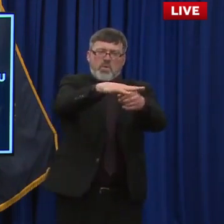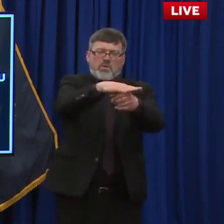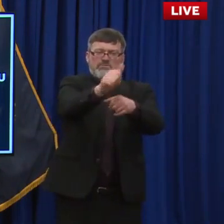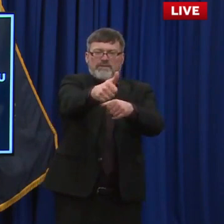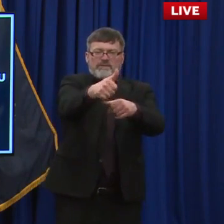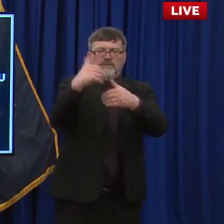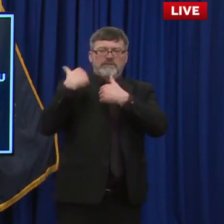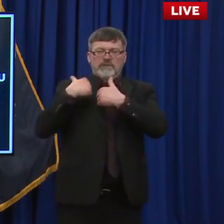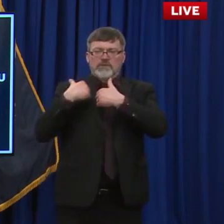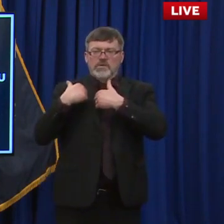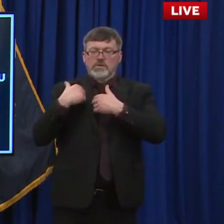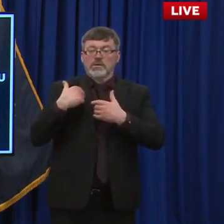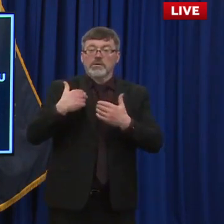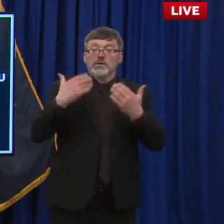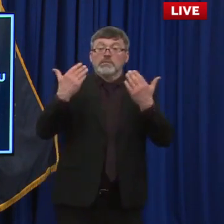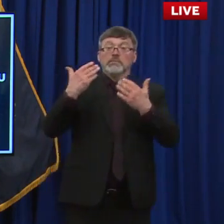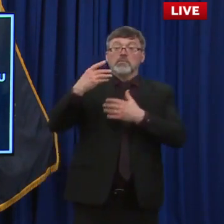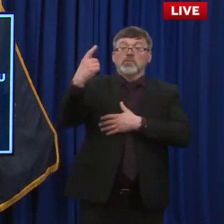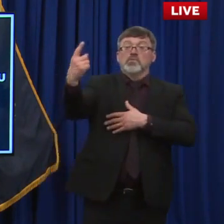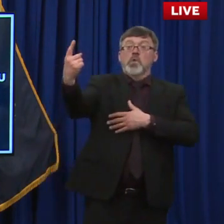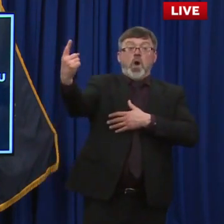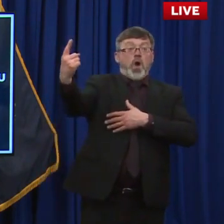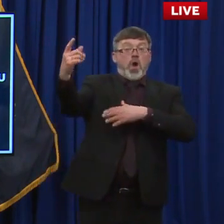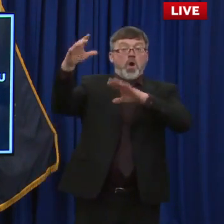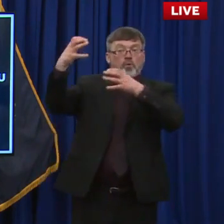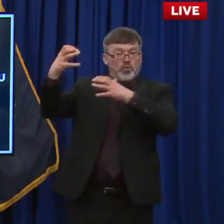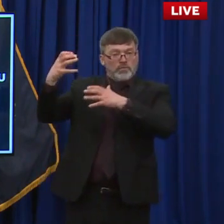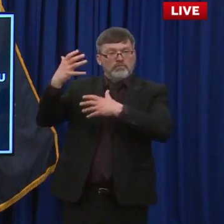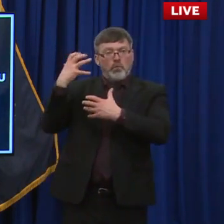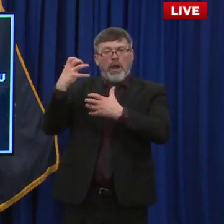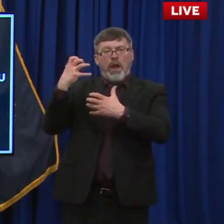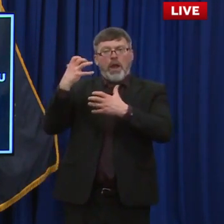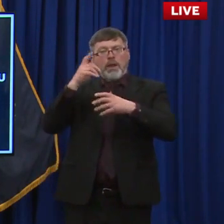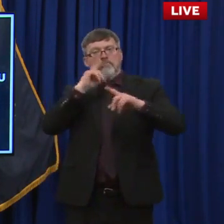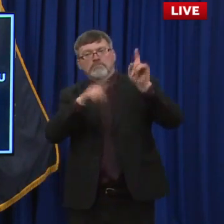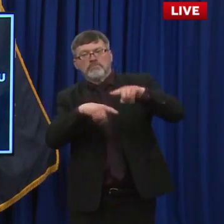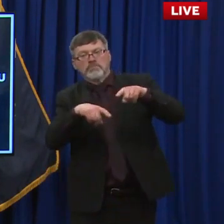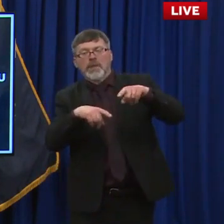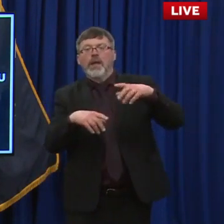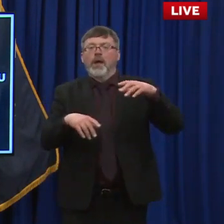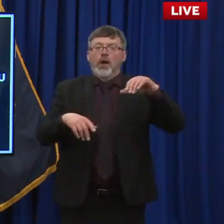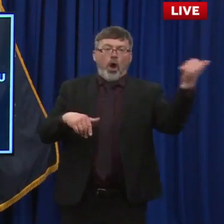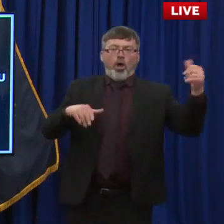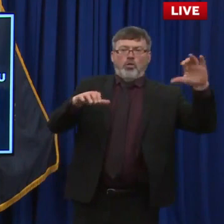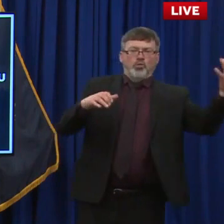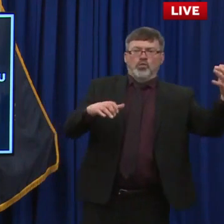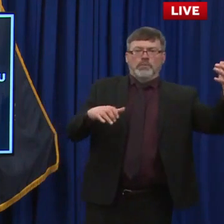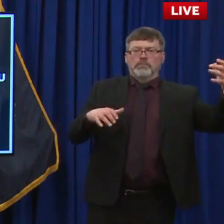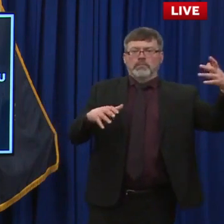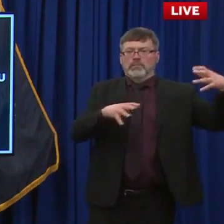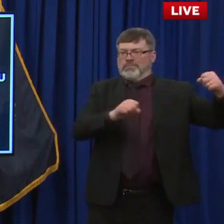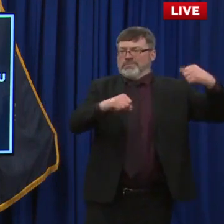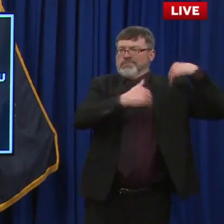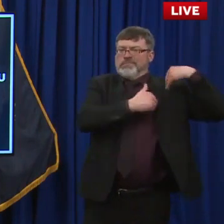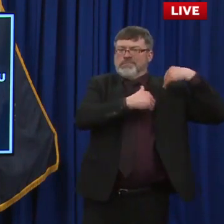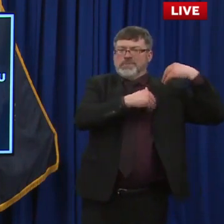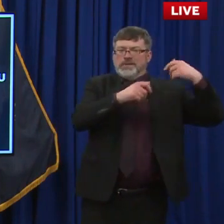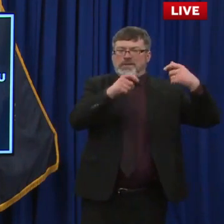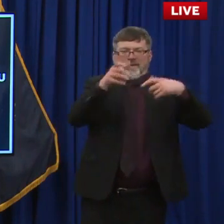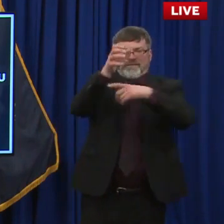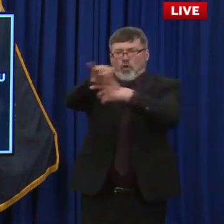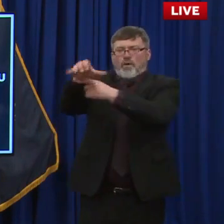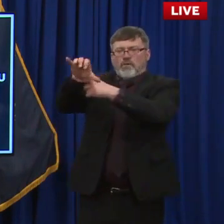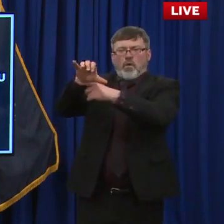prevented from being discussed in a classroom today. And maybe the other side gets in control, uh, down the road and they start putting,